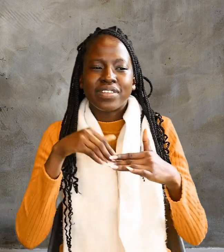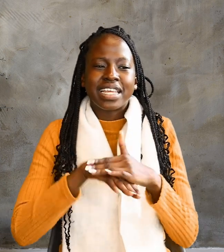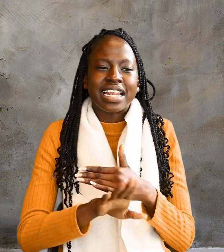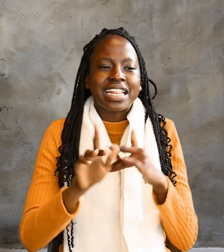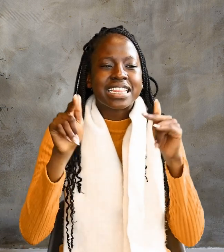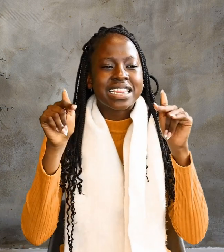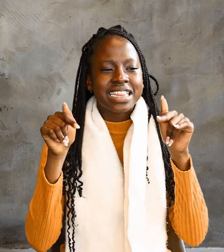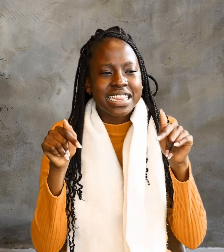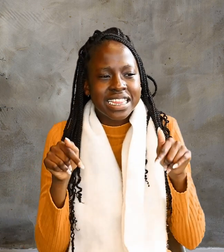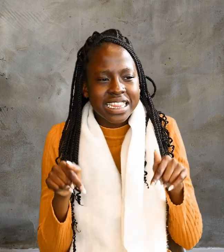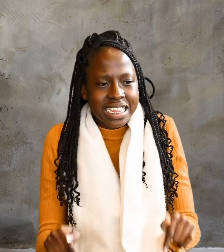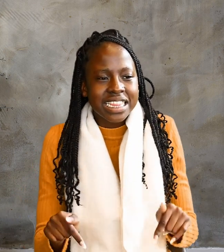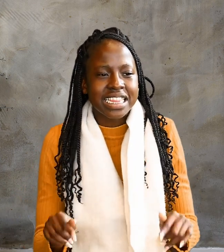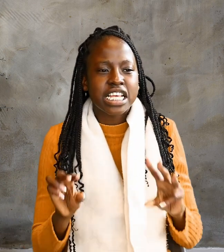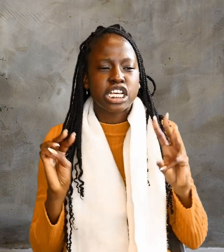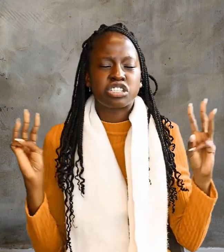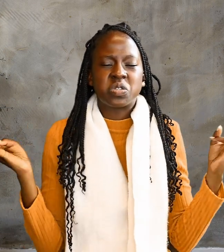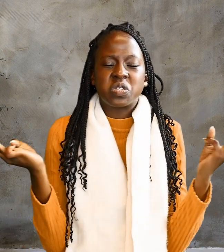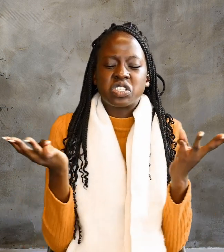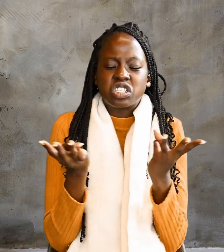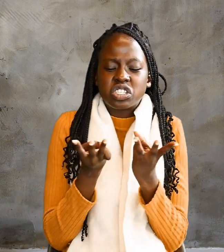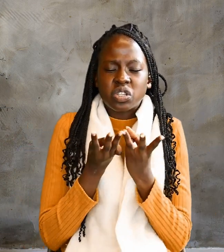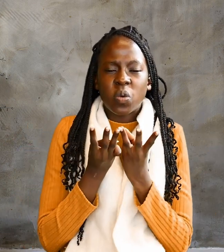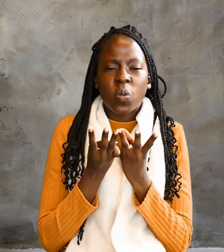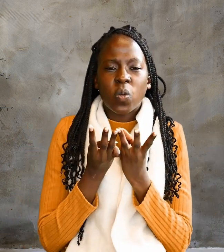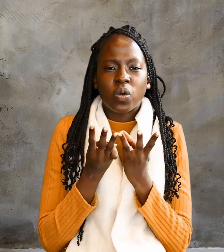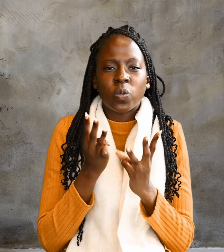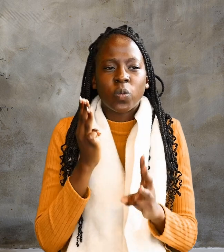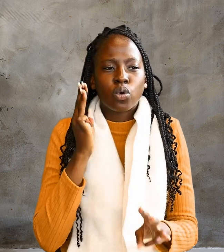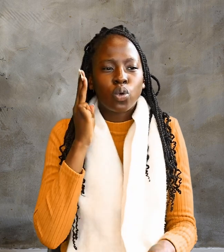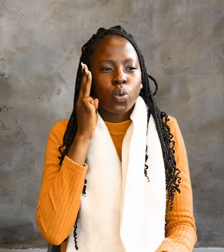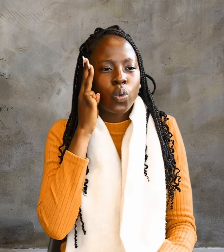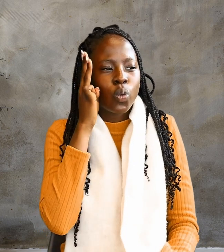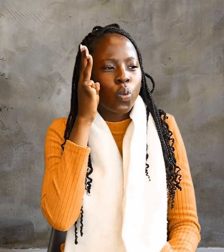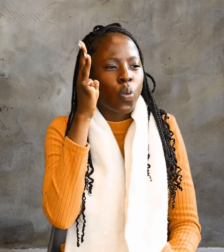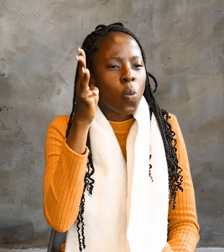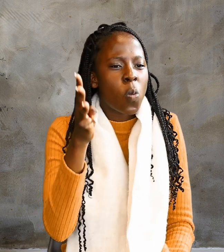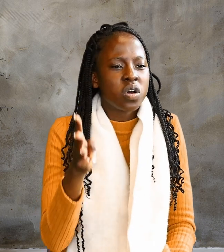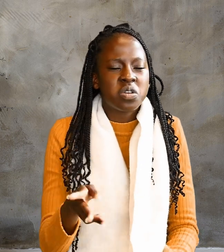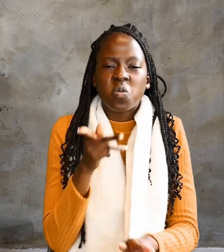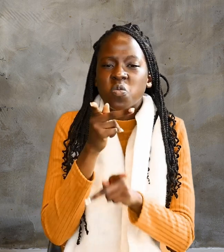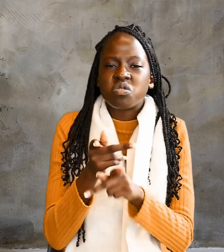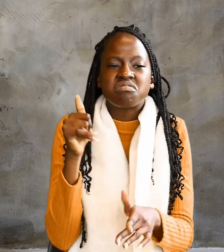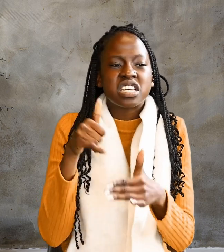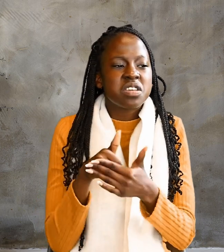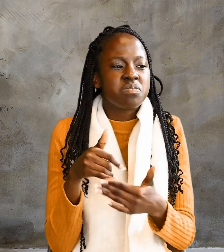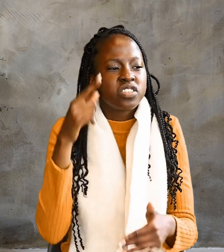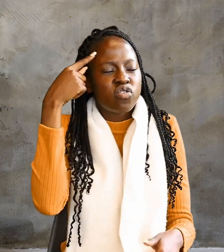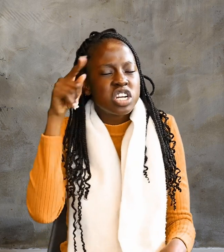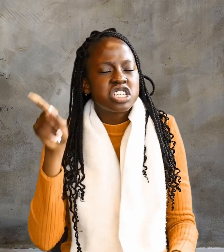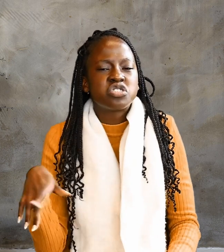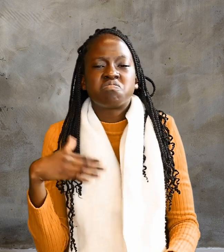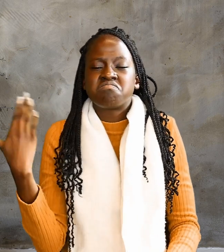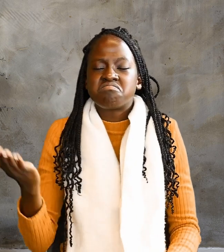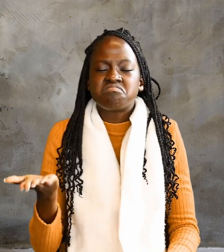While anyone who hates their life in this world will keep it for eternal life.